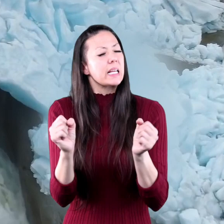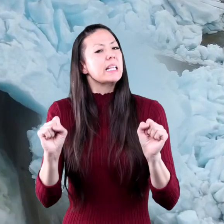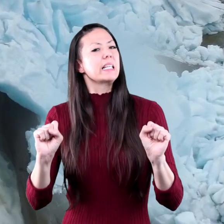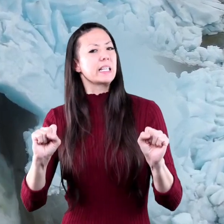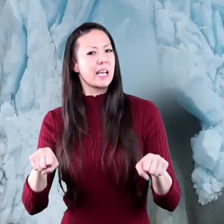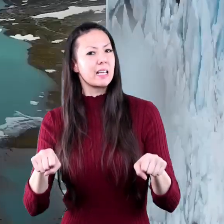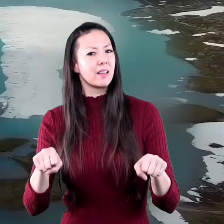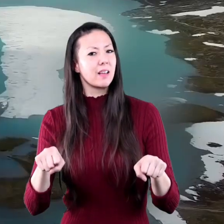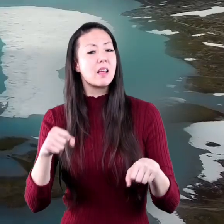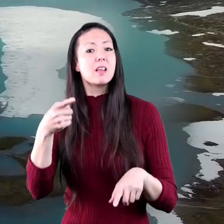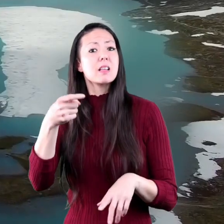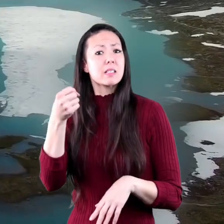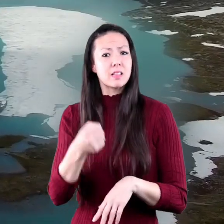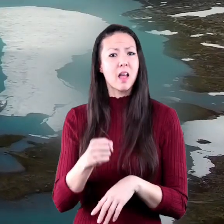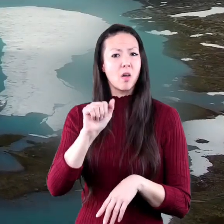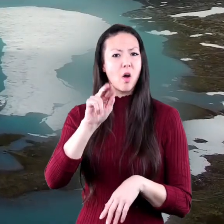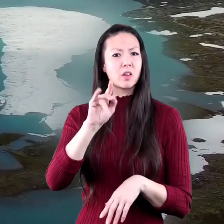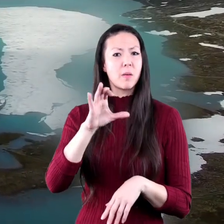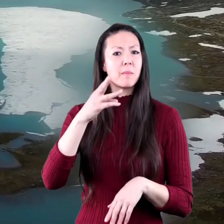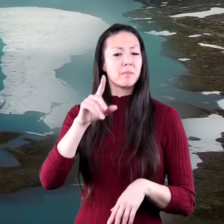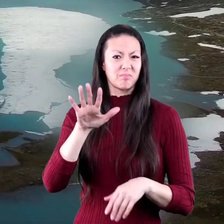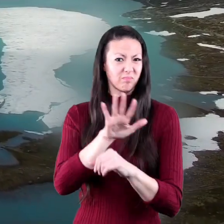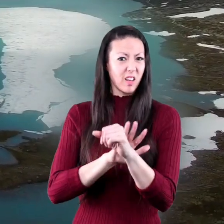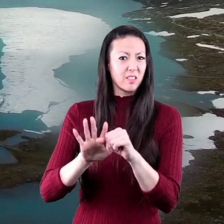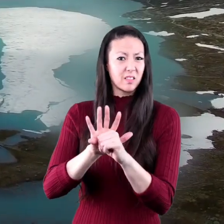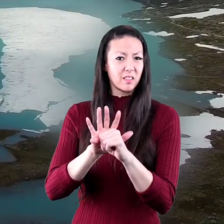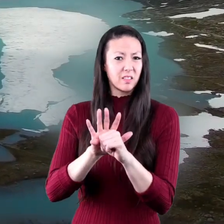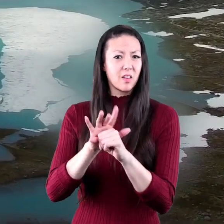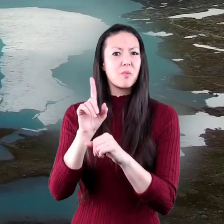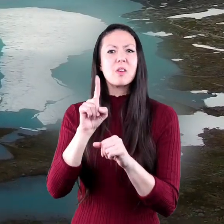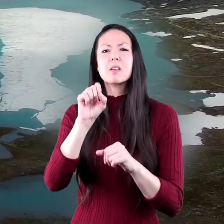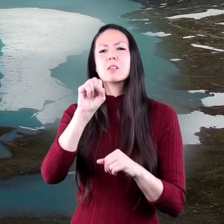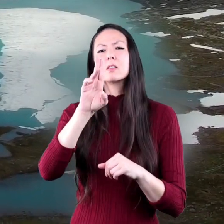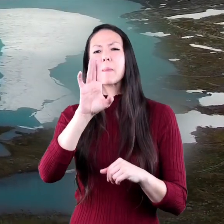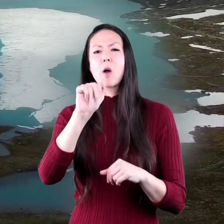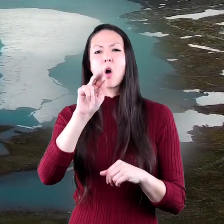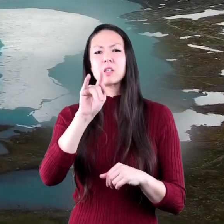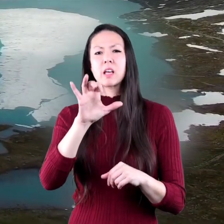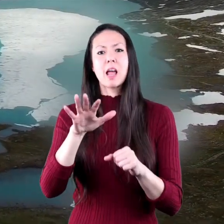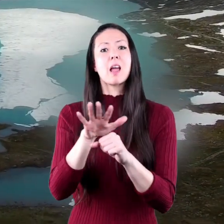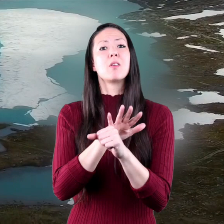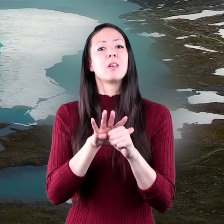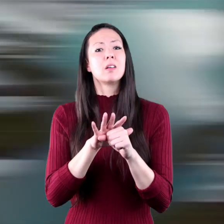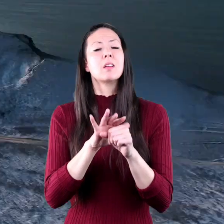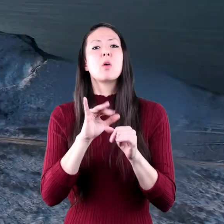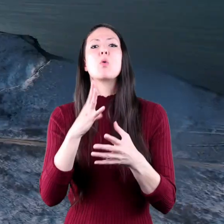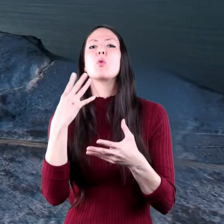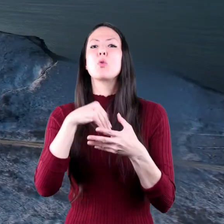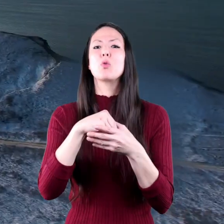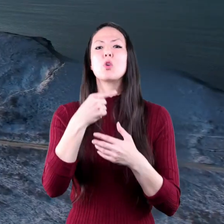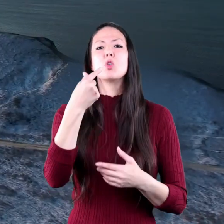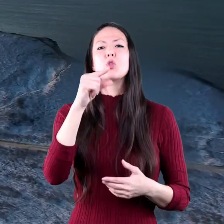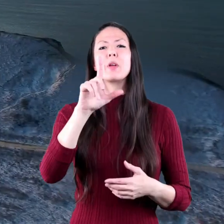Just south of the Arctic Circle, there are sub-Arctic areas. These include Greenland,